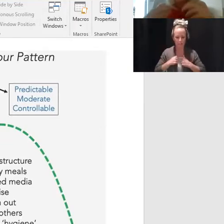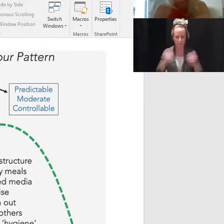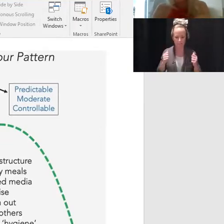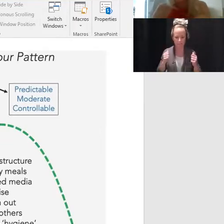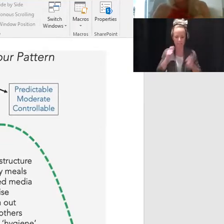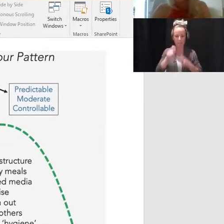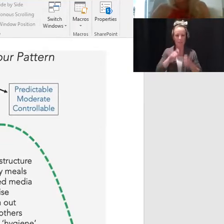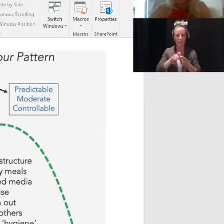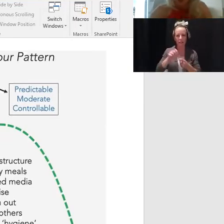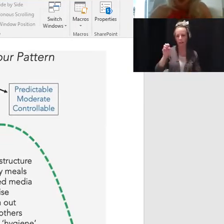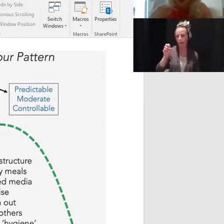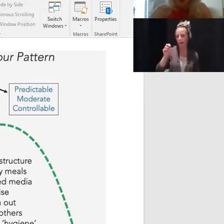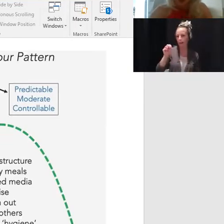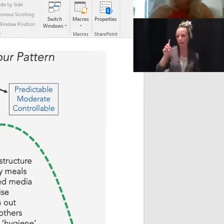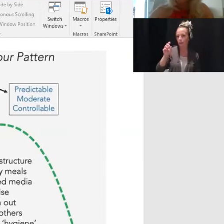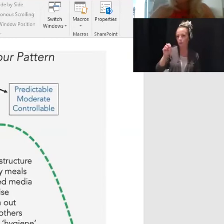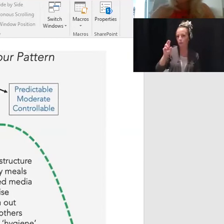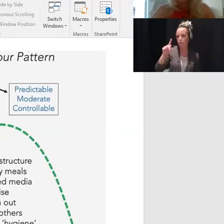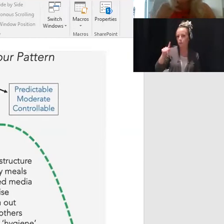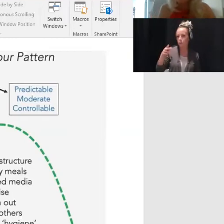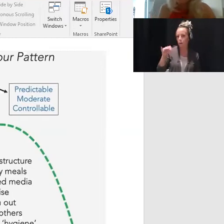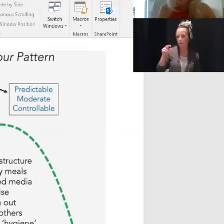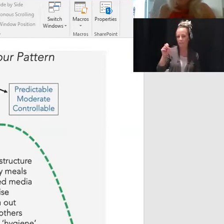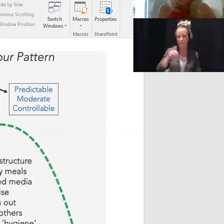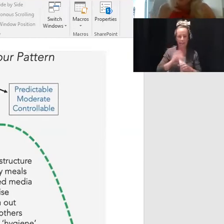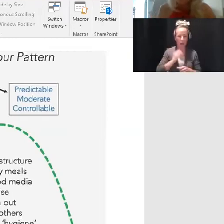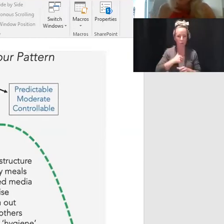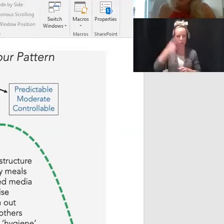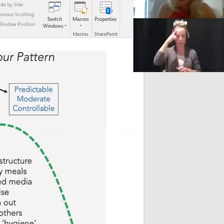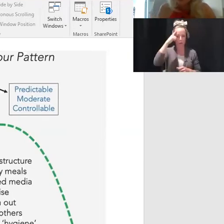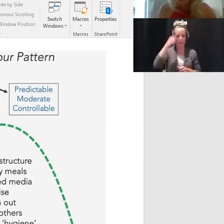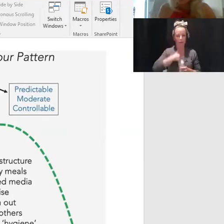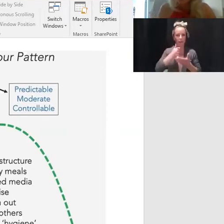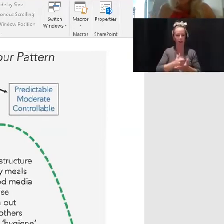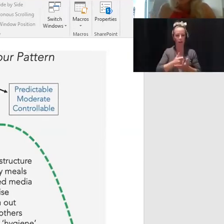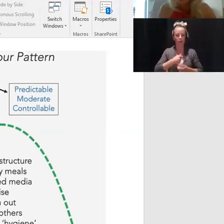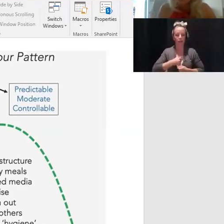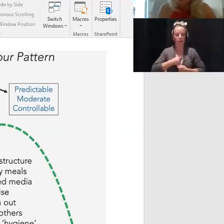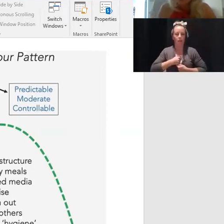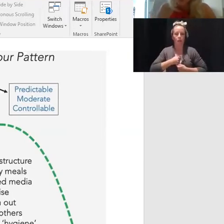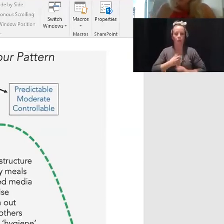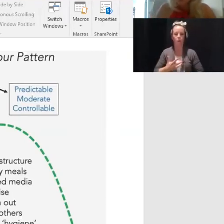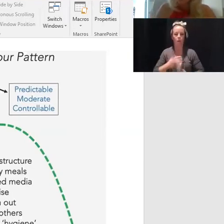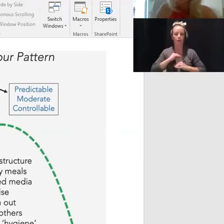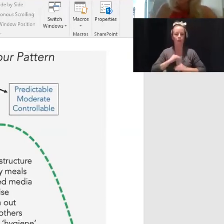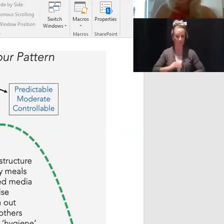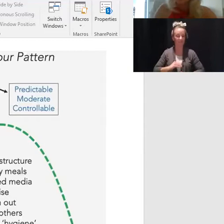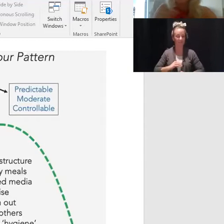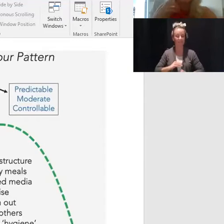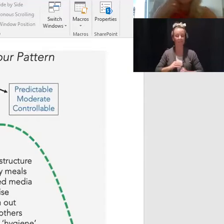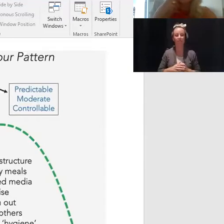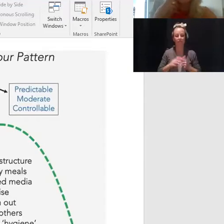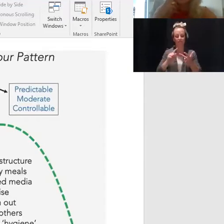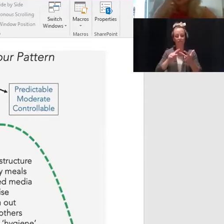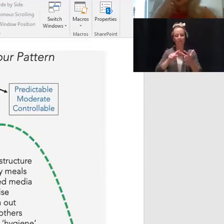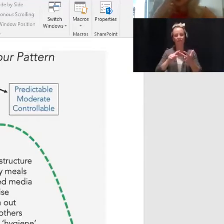and bring happiness to our bodies. Number three is to, as best as possible, really